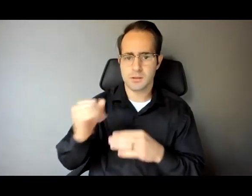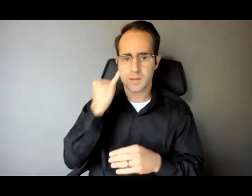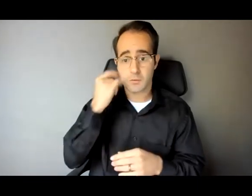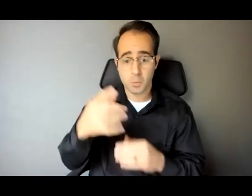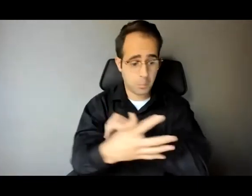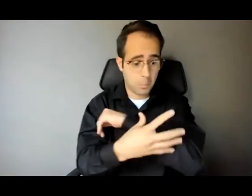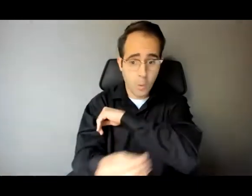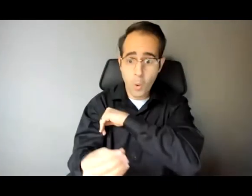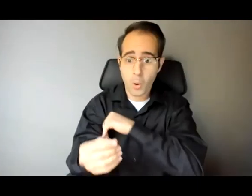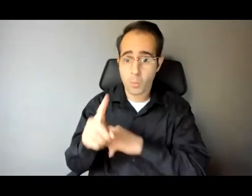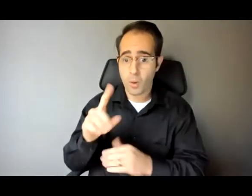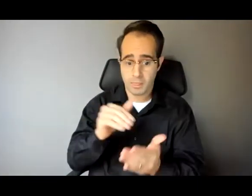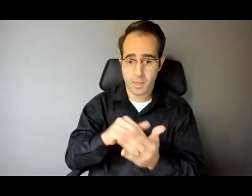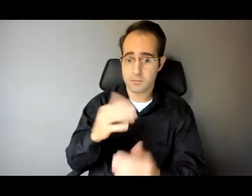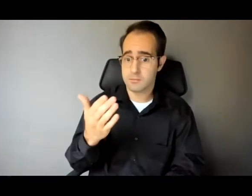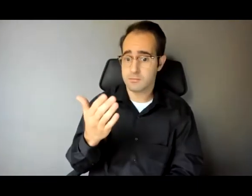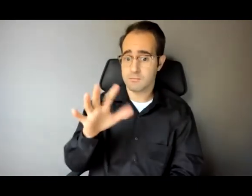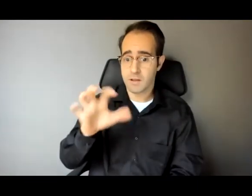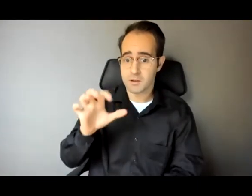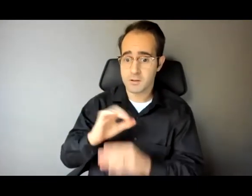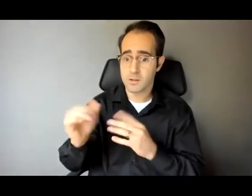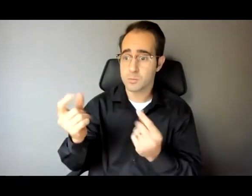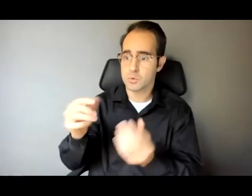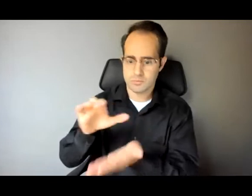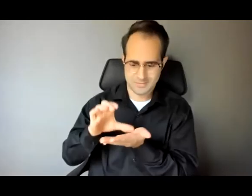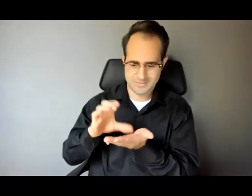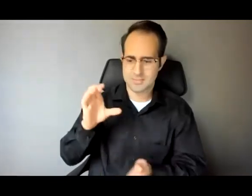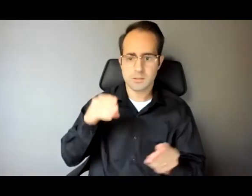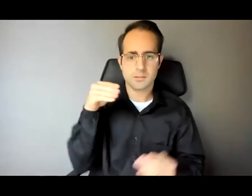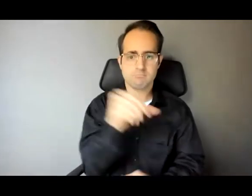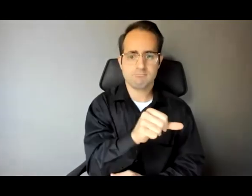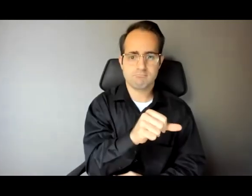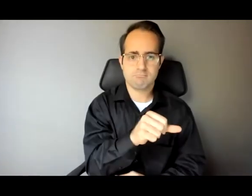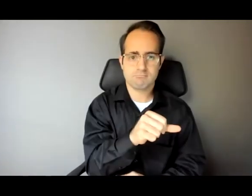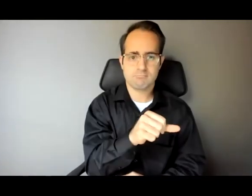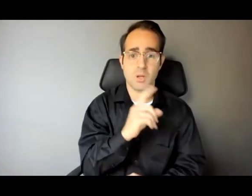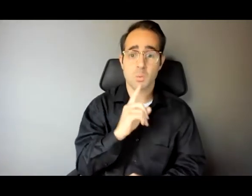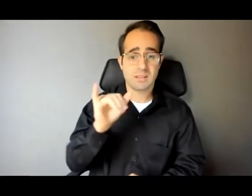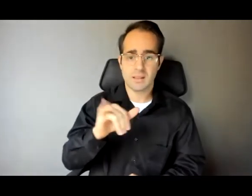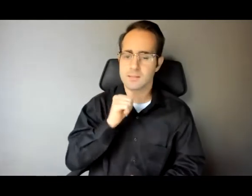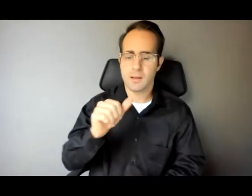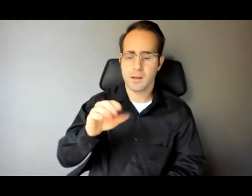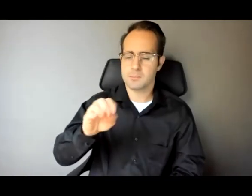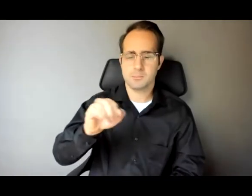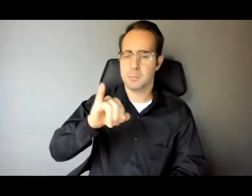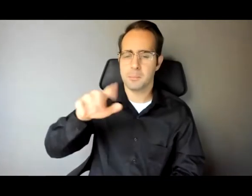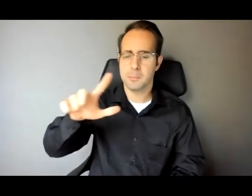spend it. And so it wasn't bail for me. It was ransom, that $1,500.